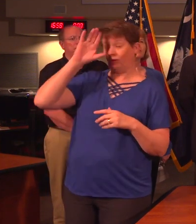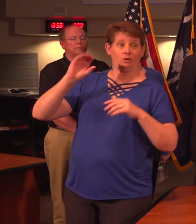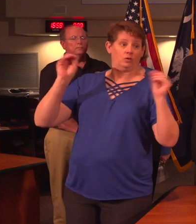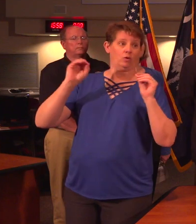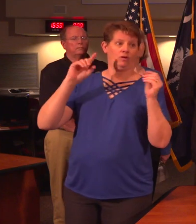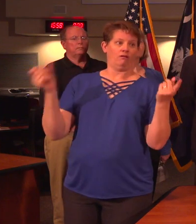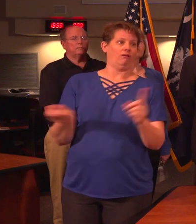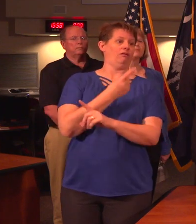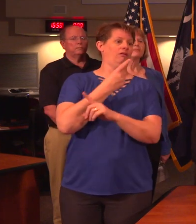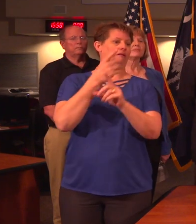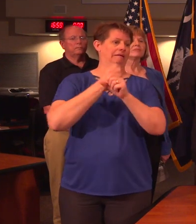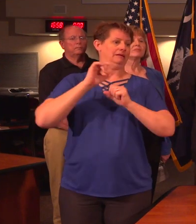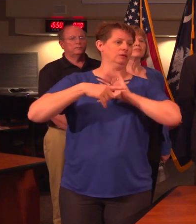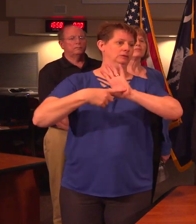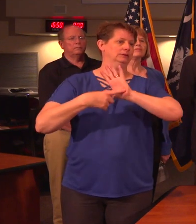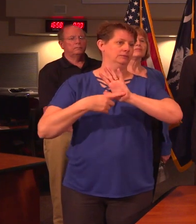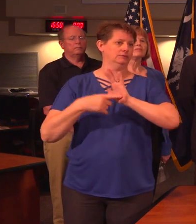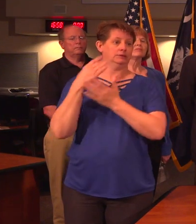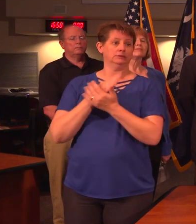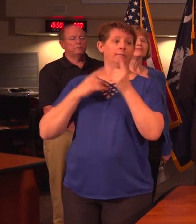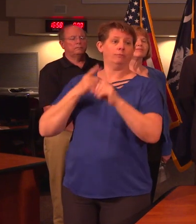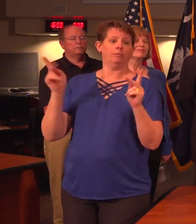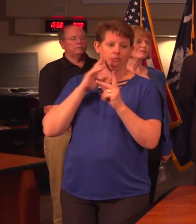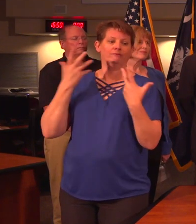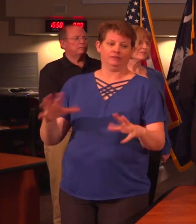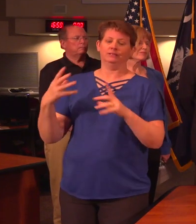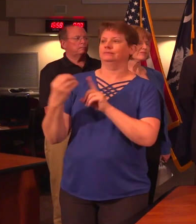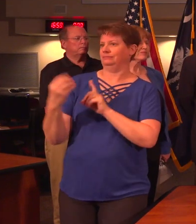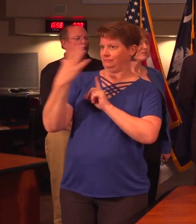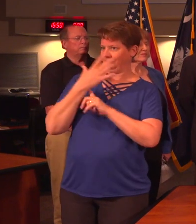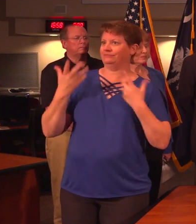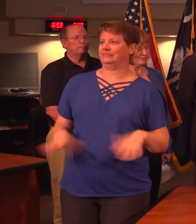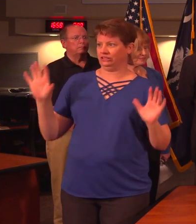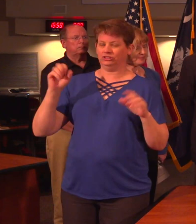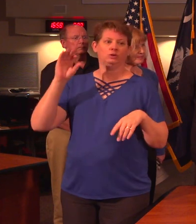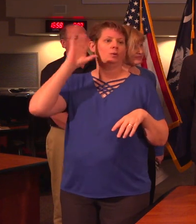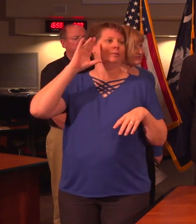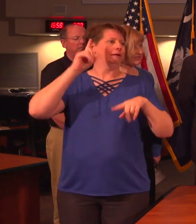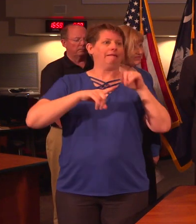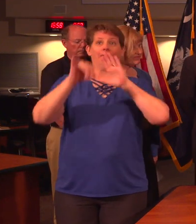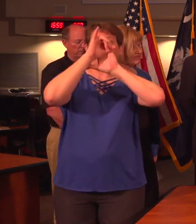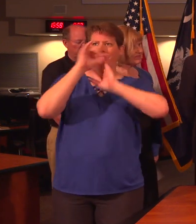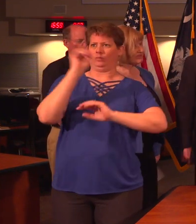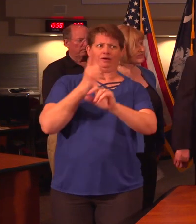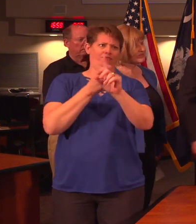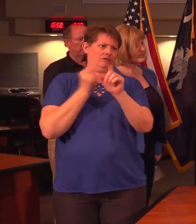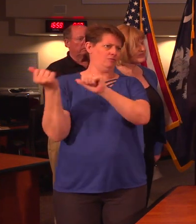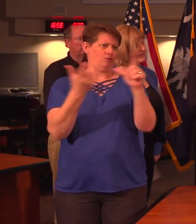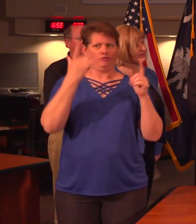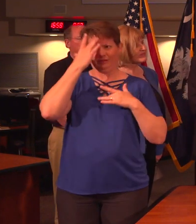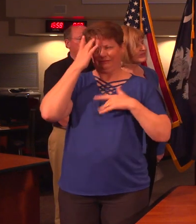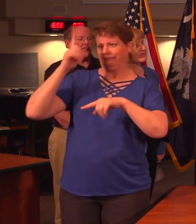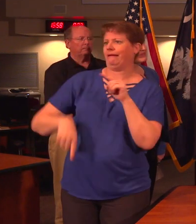symptoms, that at some point someone has been exposed. And so we will not be able to identify the source of all illnesses